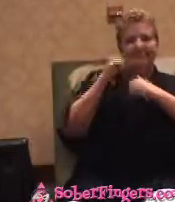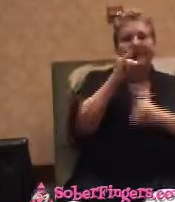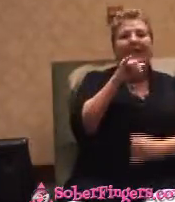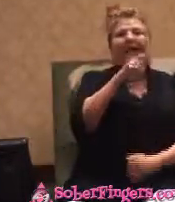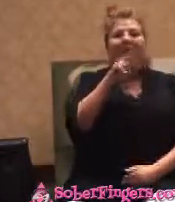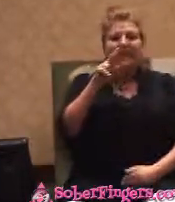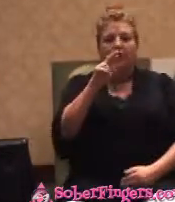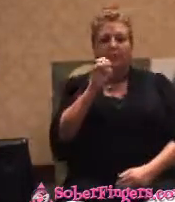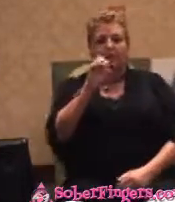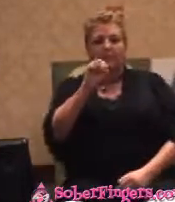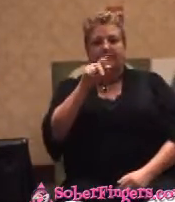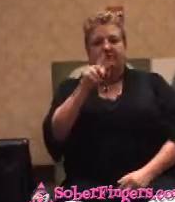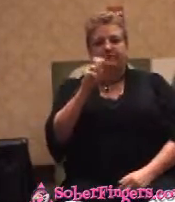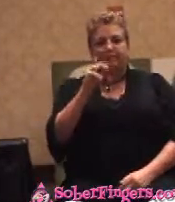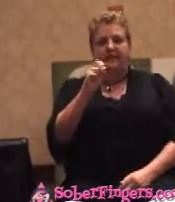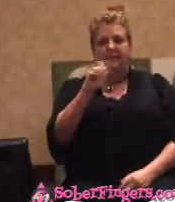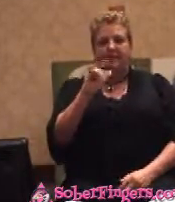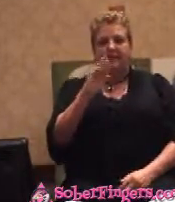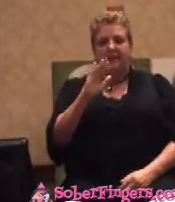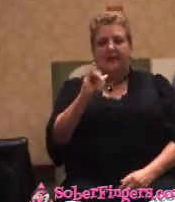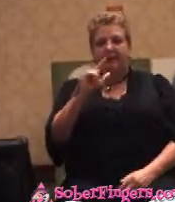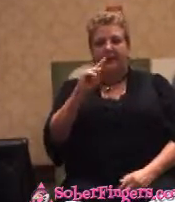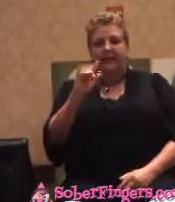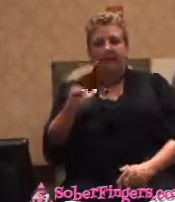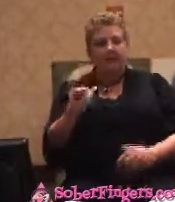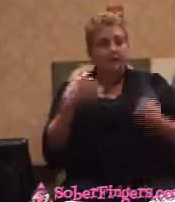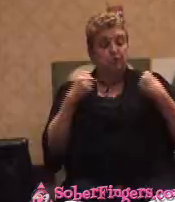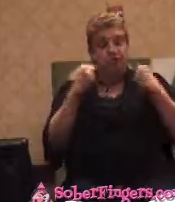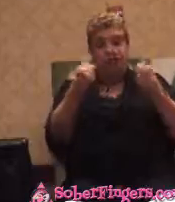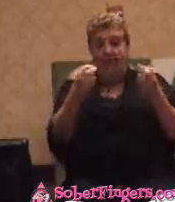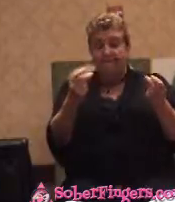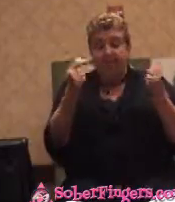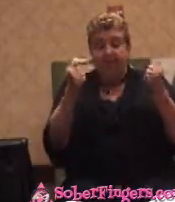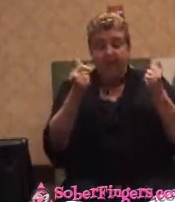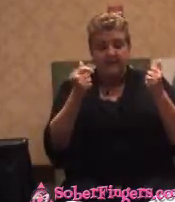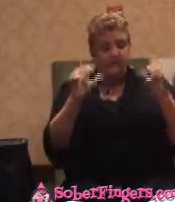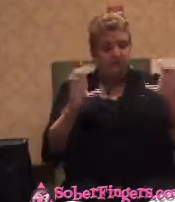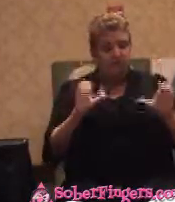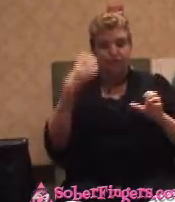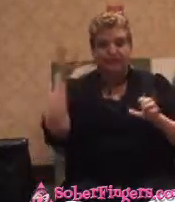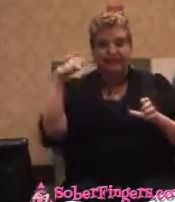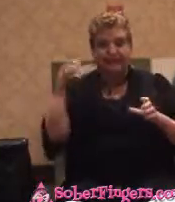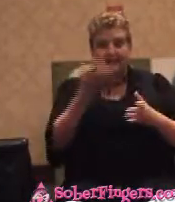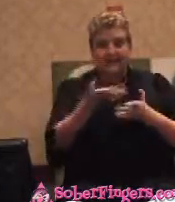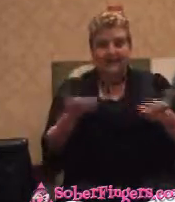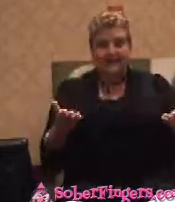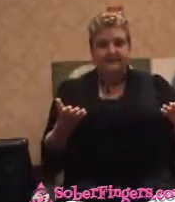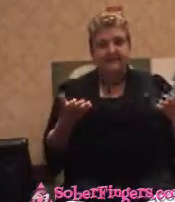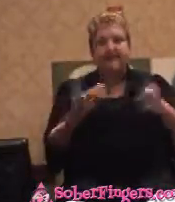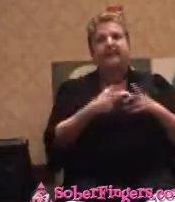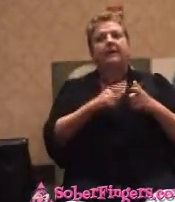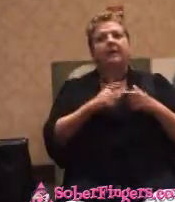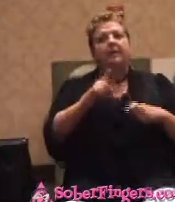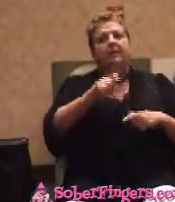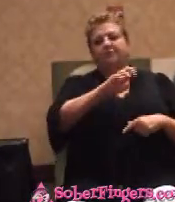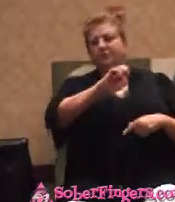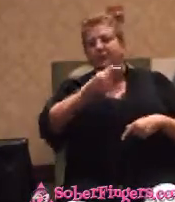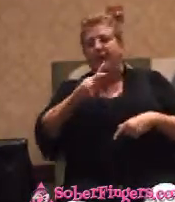You drive fast, you do all kinds of crazy things, and it kind of loosens you up. And you have a little fun until you have to go back to work for my father. And then your